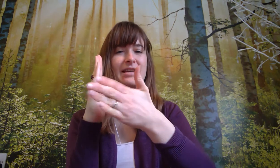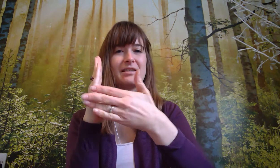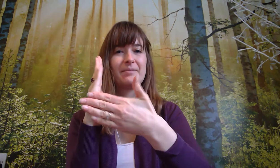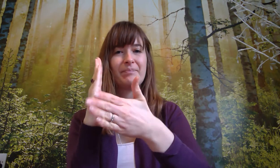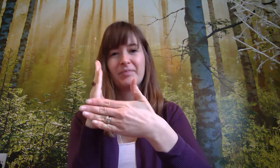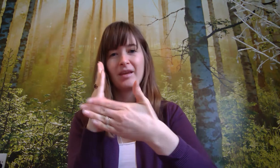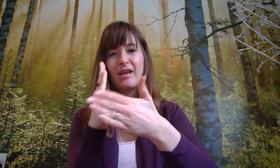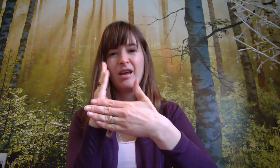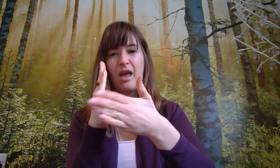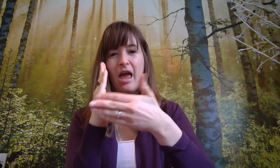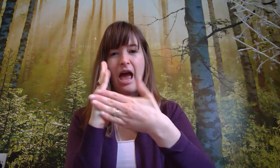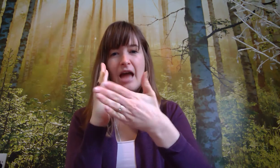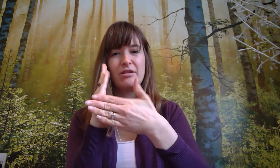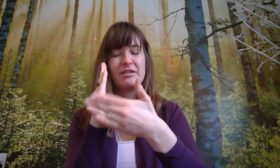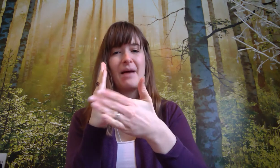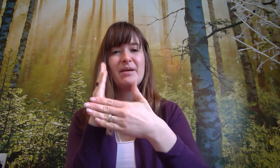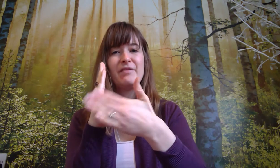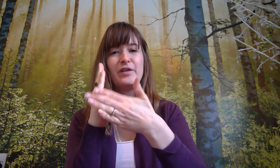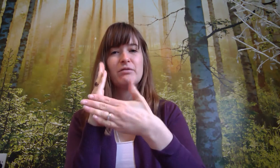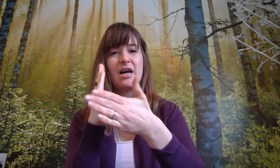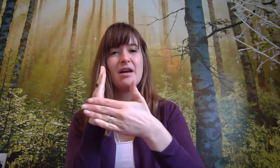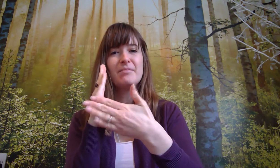this and you tap it a few times